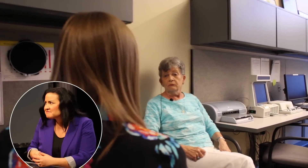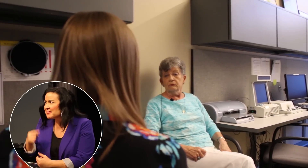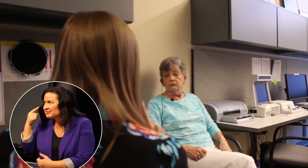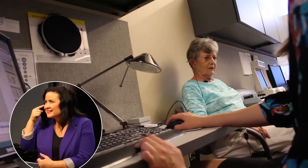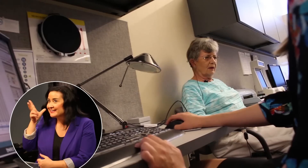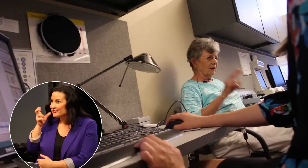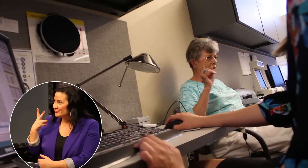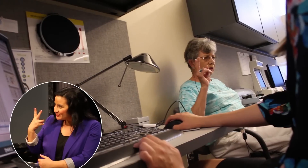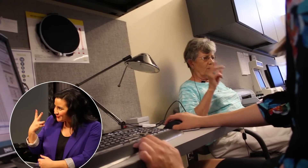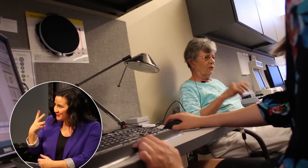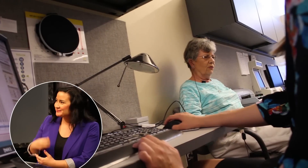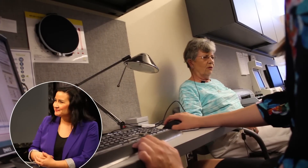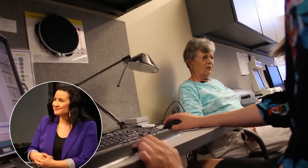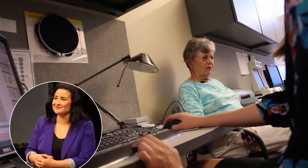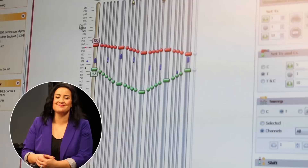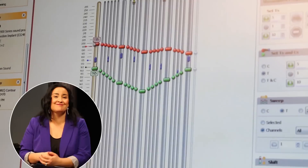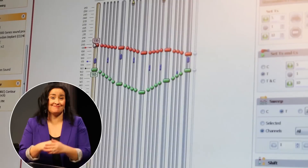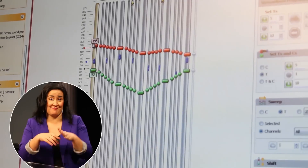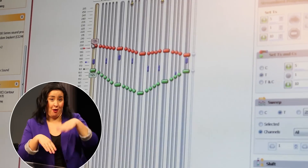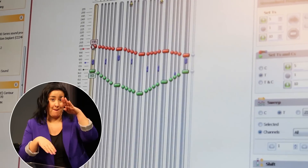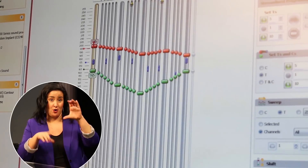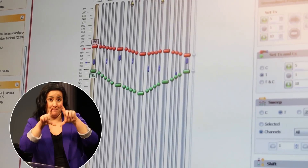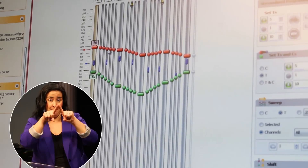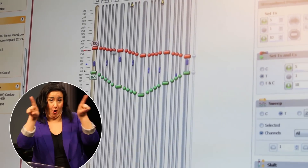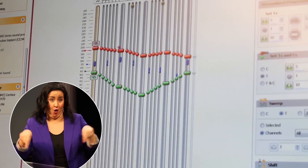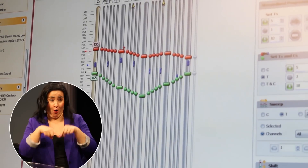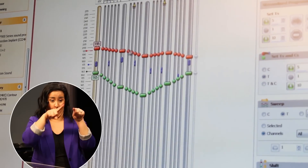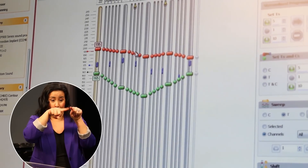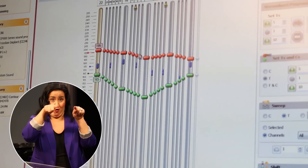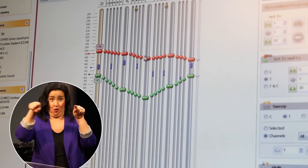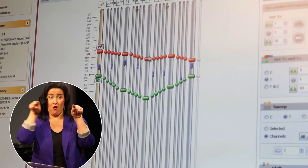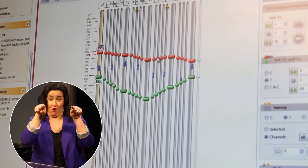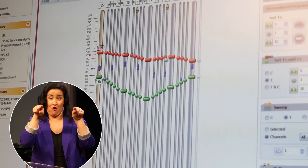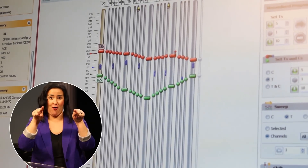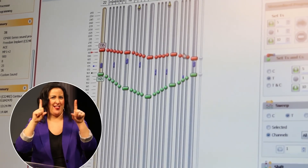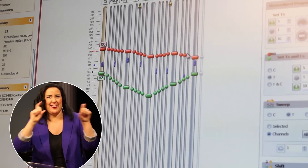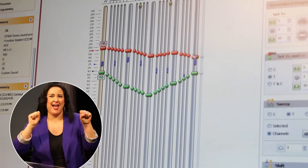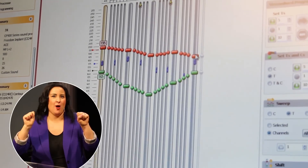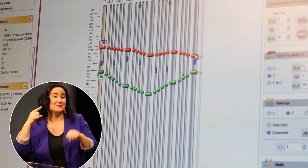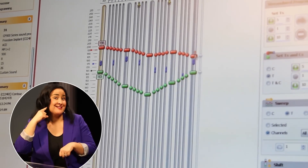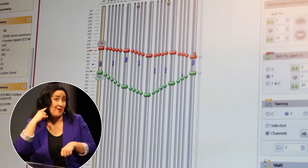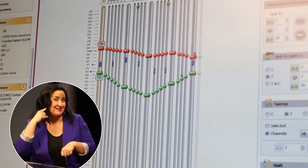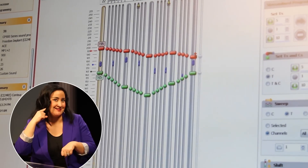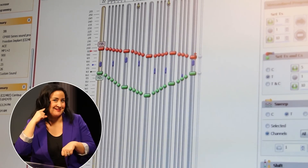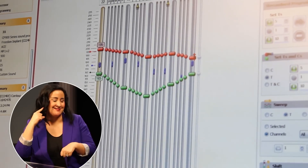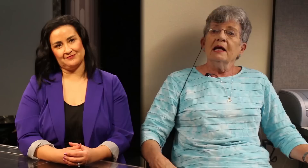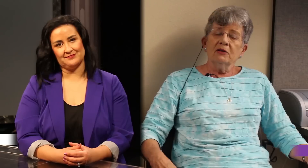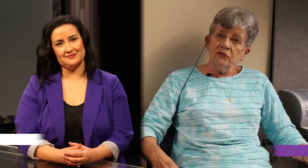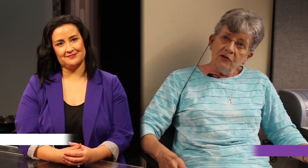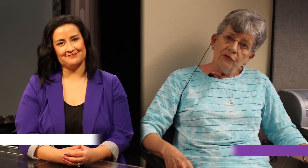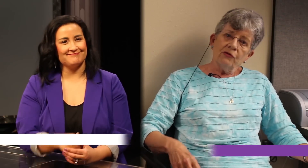you hear there are two this upper bar here is looking at the louder sounds it's just